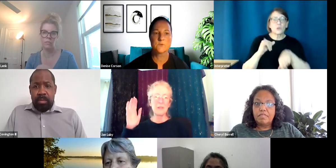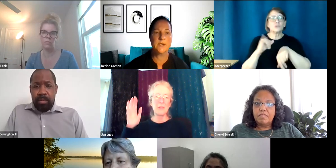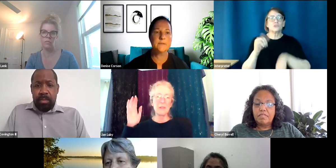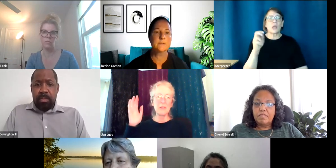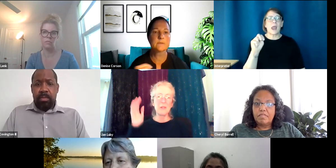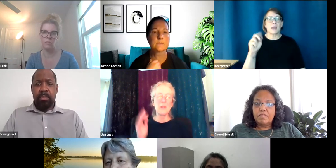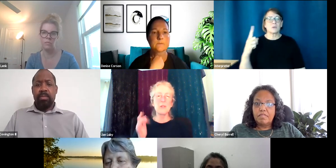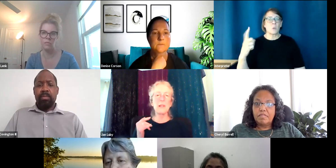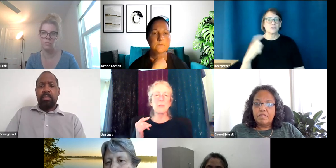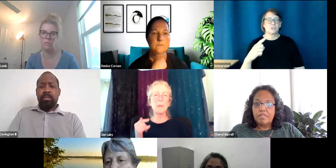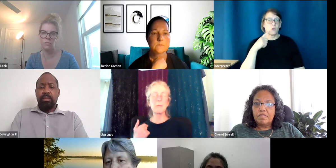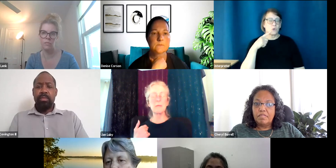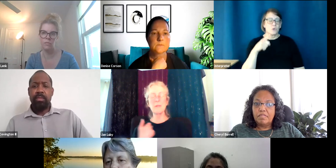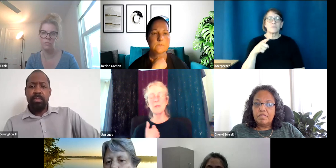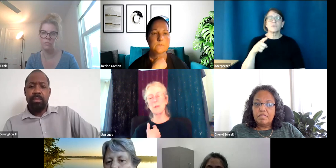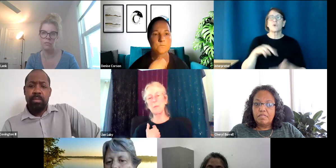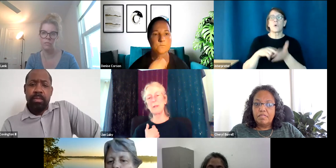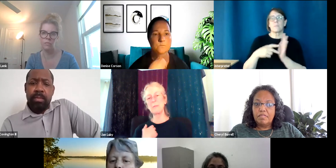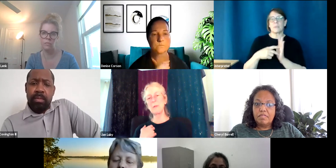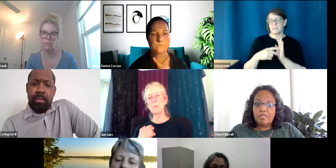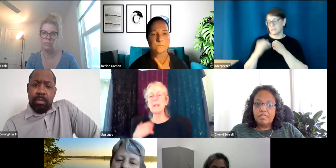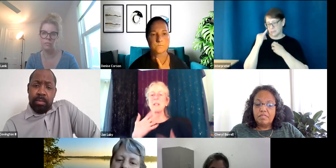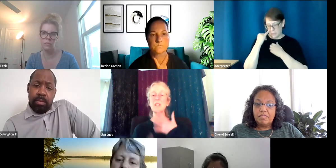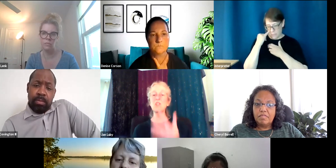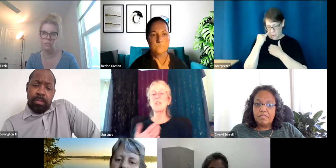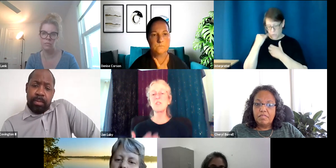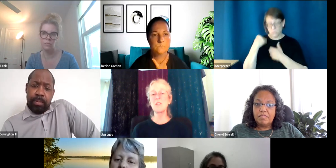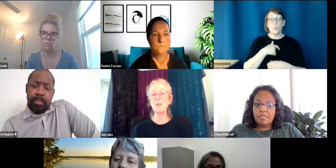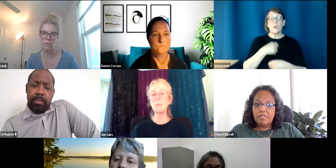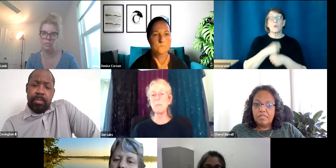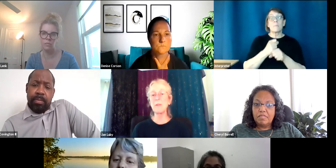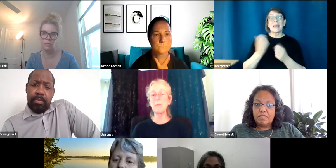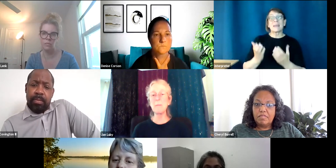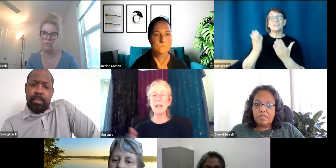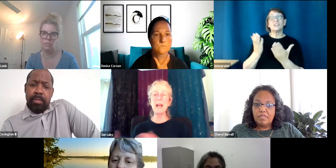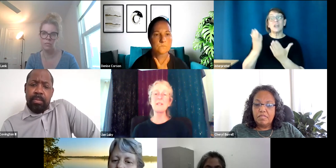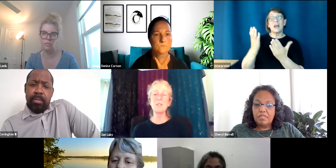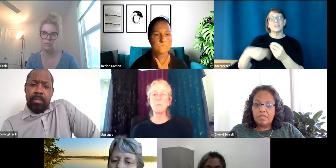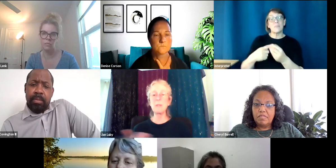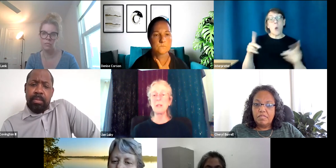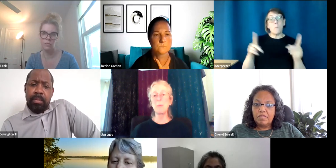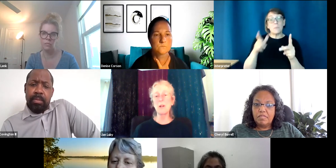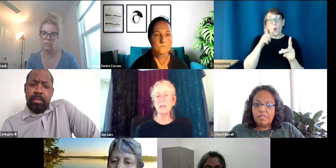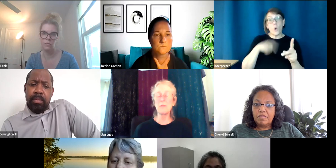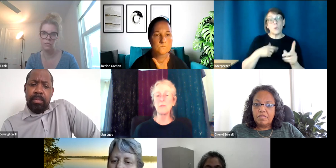Jan? So like when, so when we were making suggestions on people that we might ask to be a part of